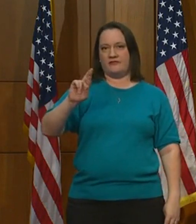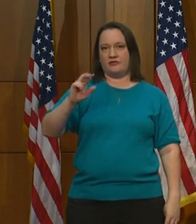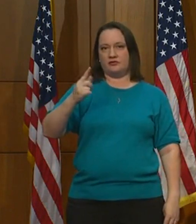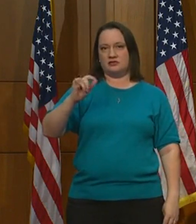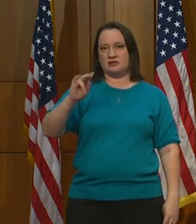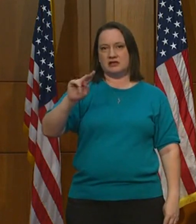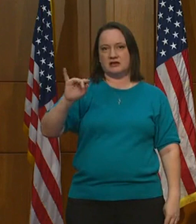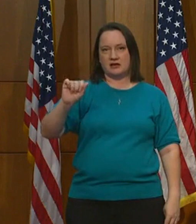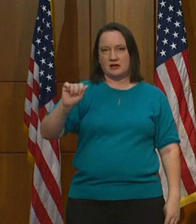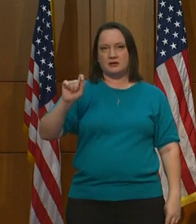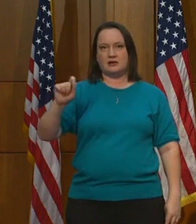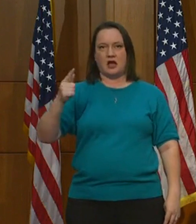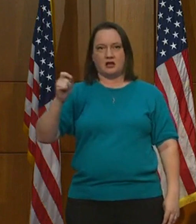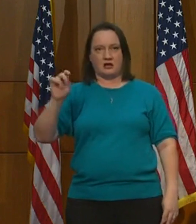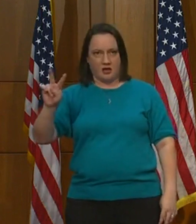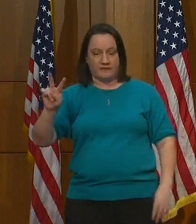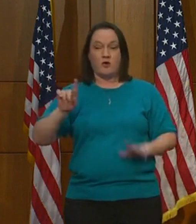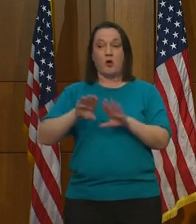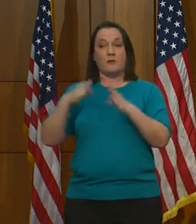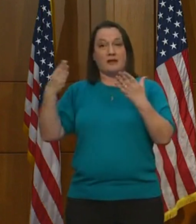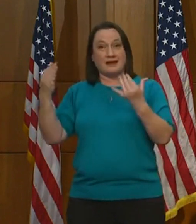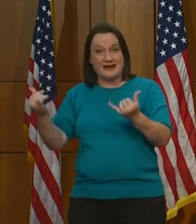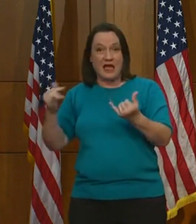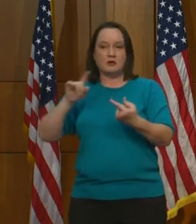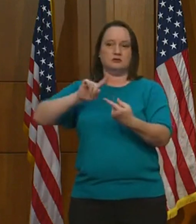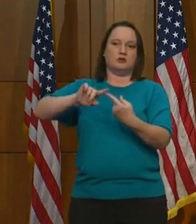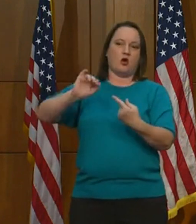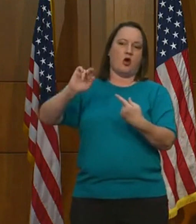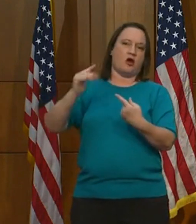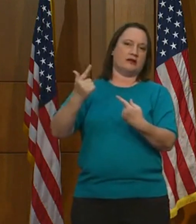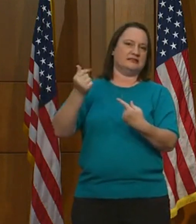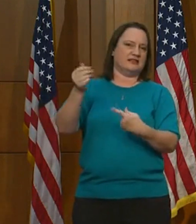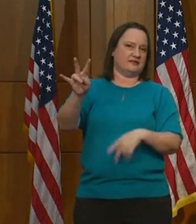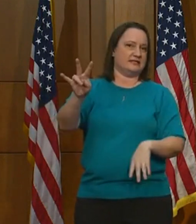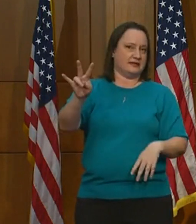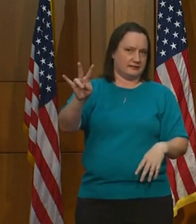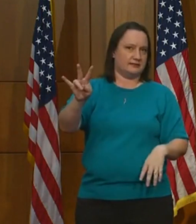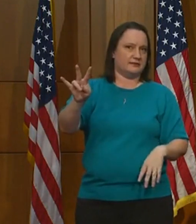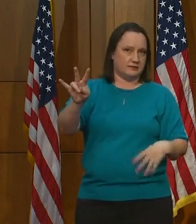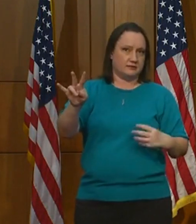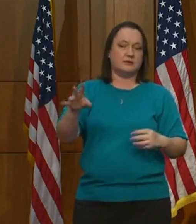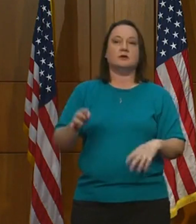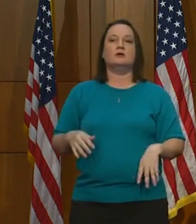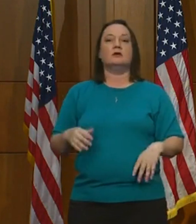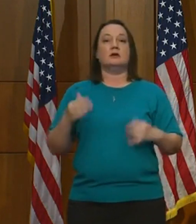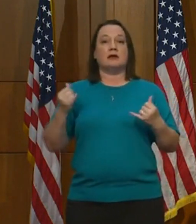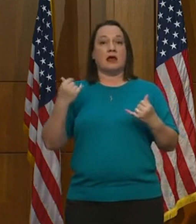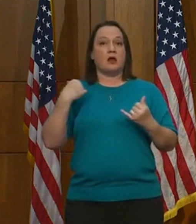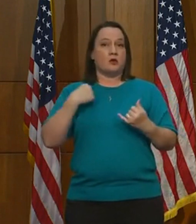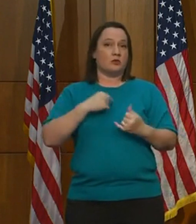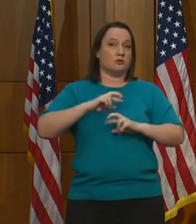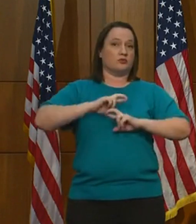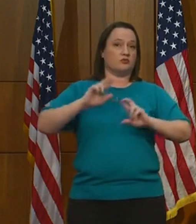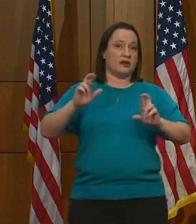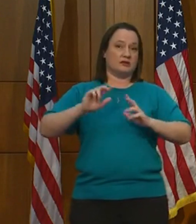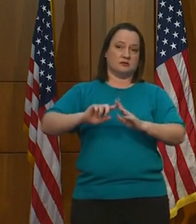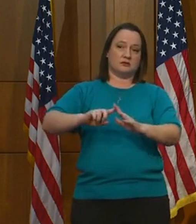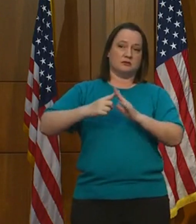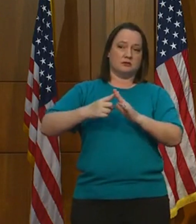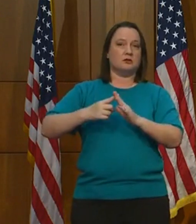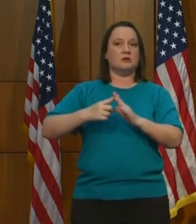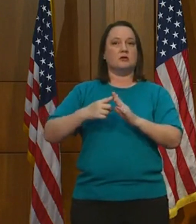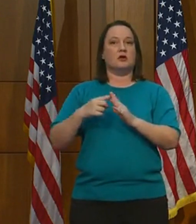Additionally, DSS is preparing to launch a one-time COVID response energy assistance program